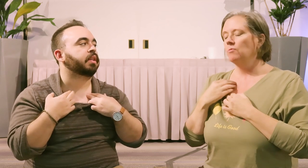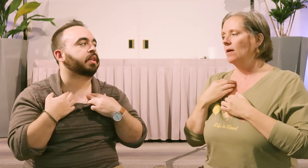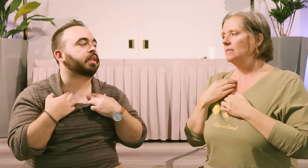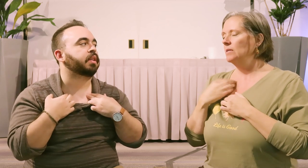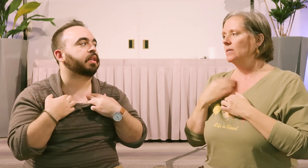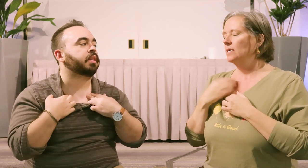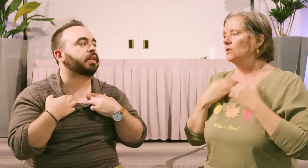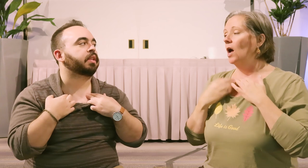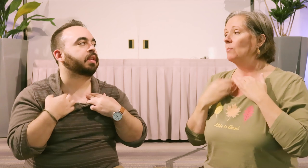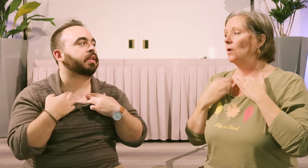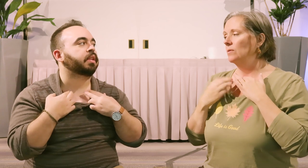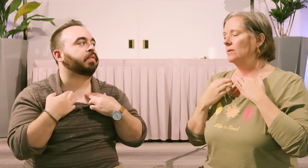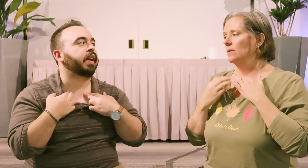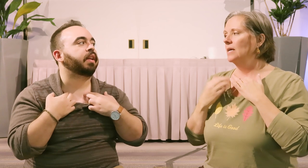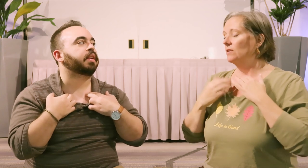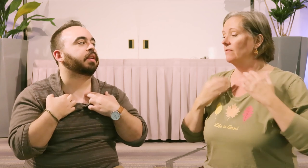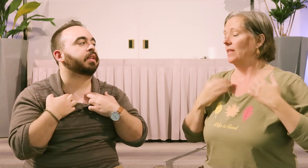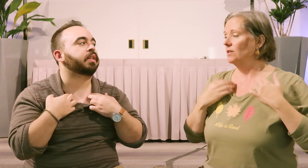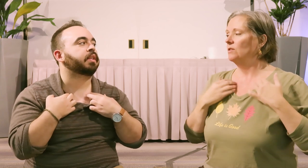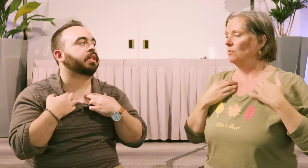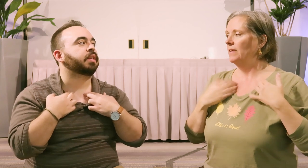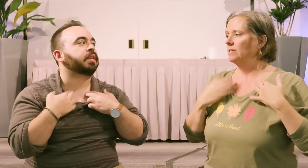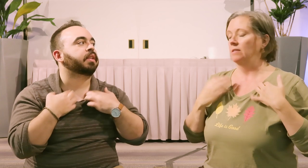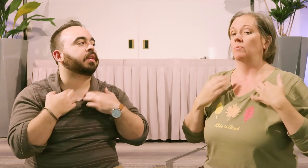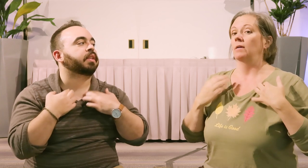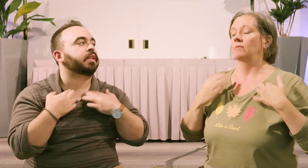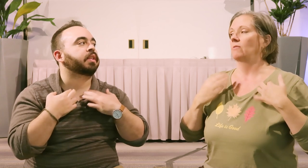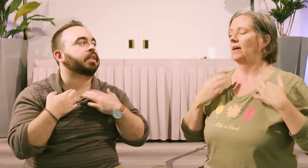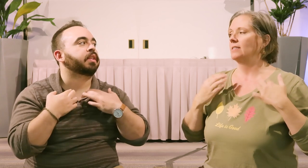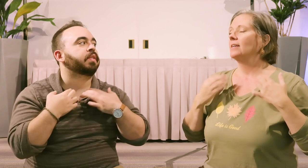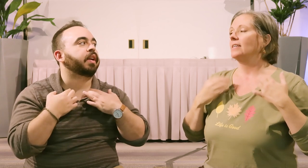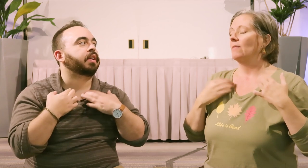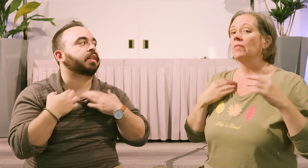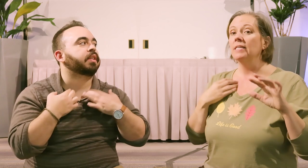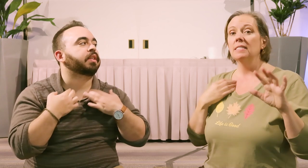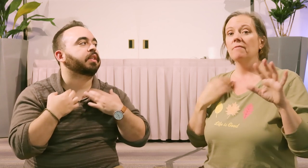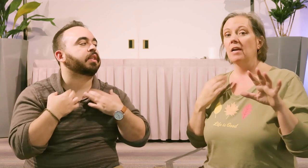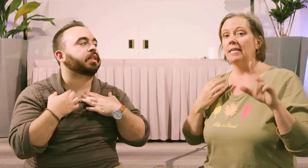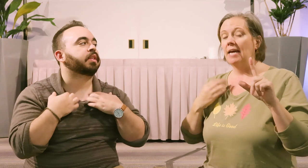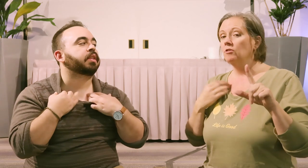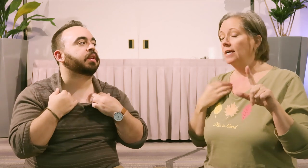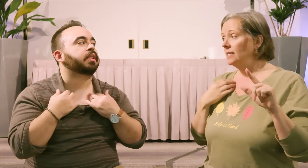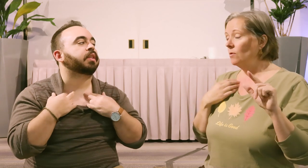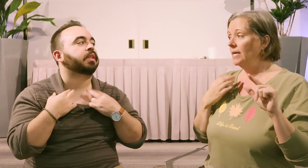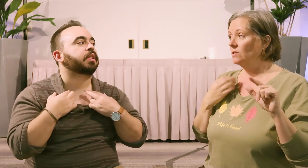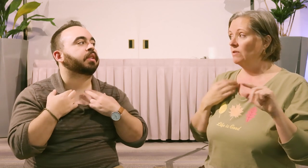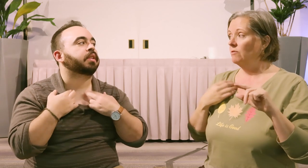approximate because you're on bone. Right. And you can feel that you can use more fingers there because of effect. Right. Yeah. This is a very energizing point so if you're ever